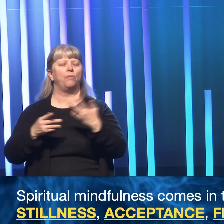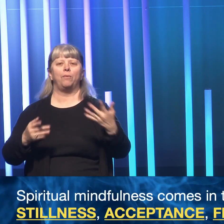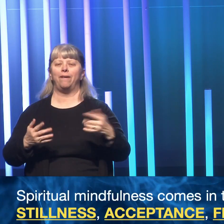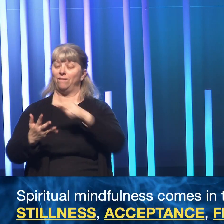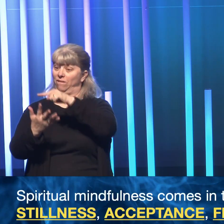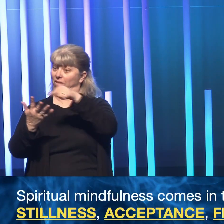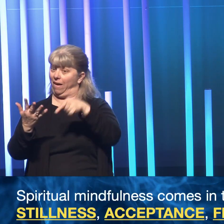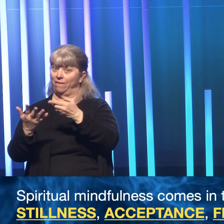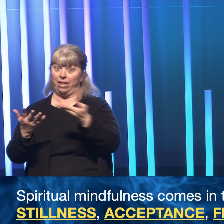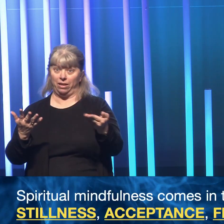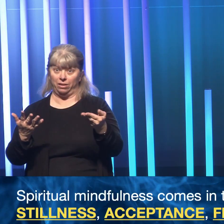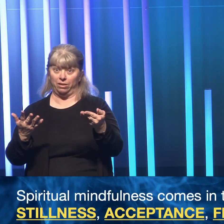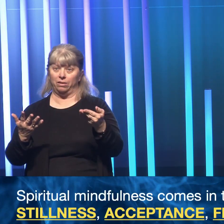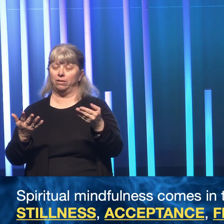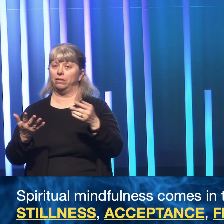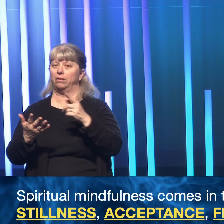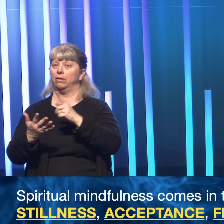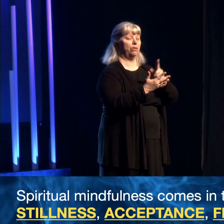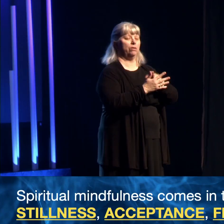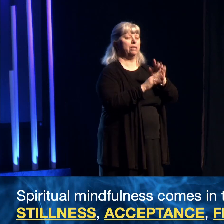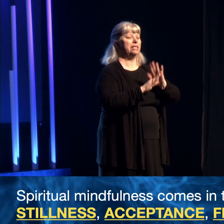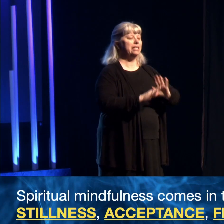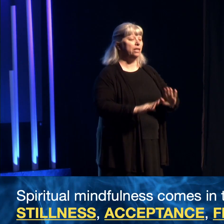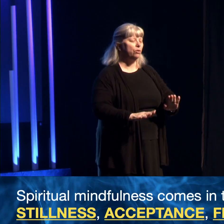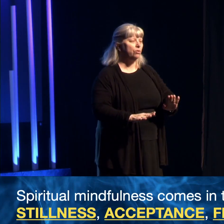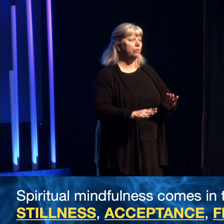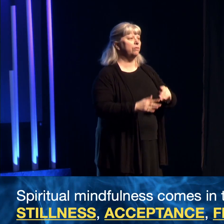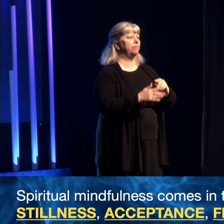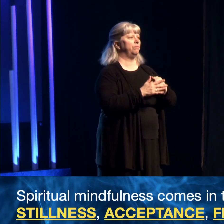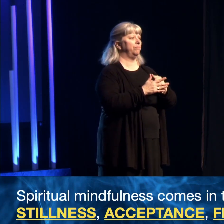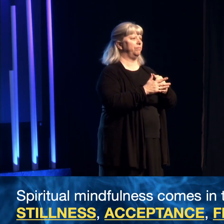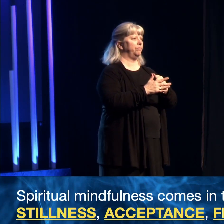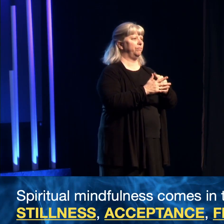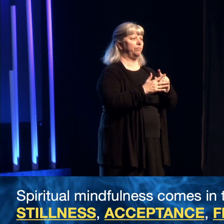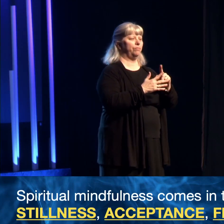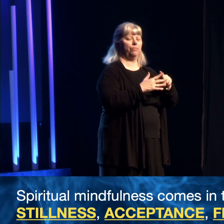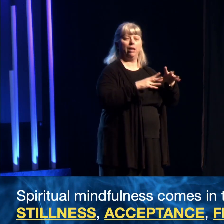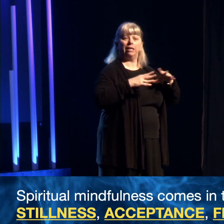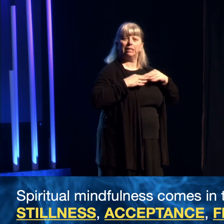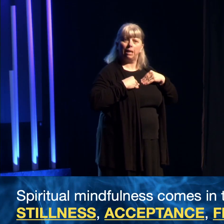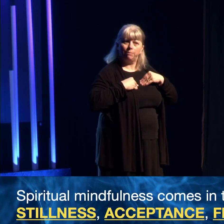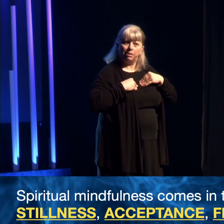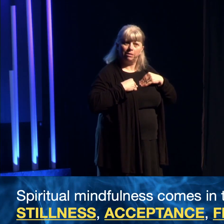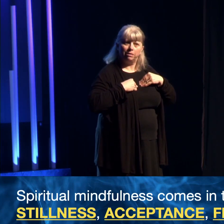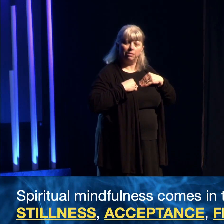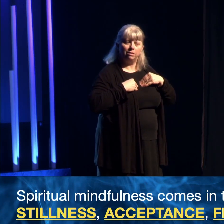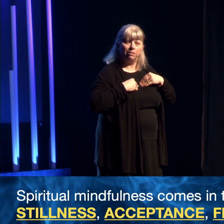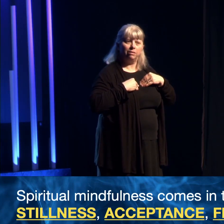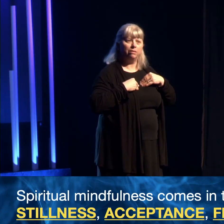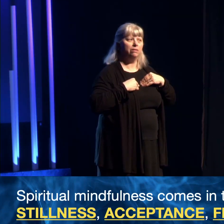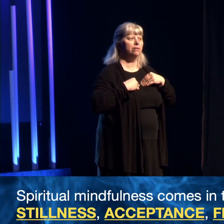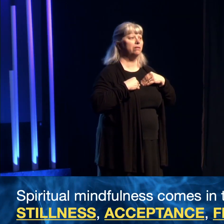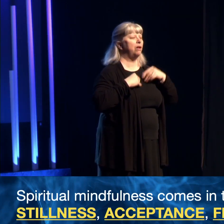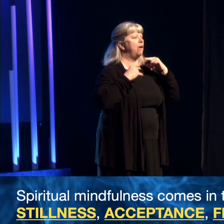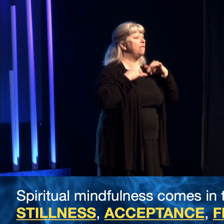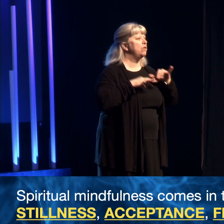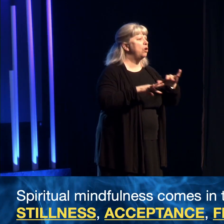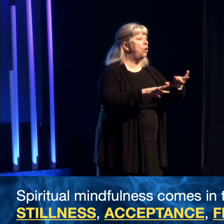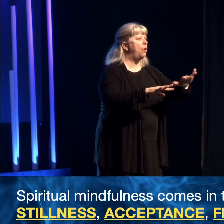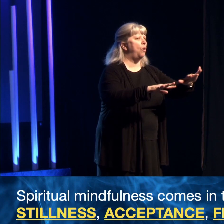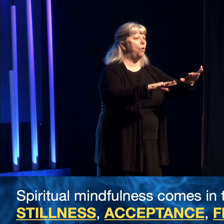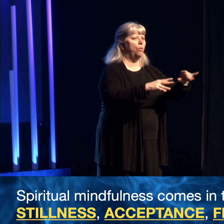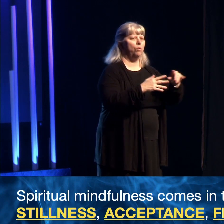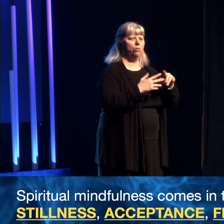five things. Stillness, acceptance, flow,